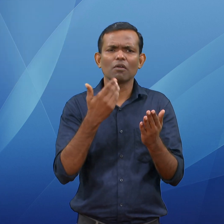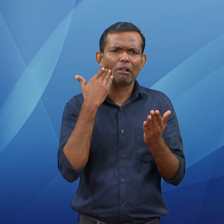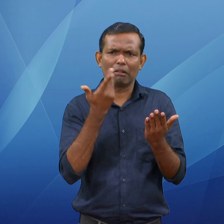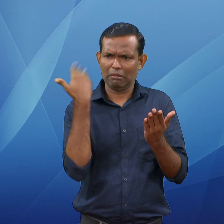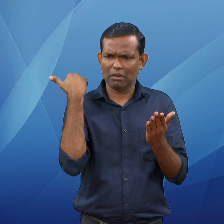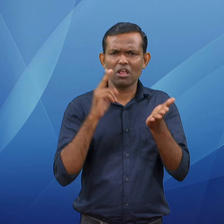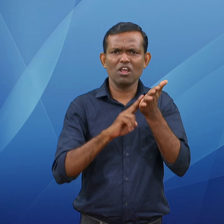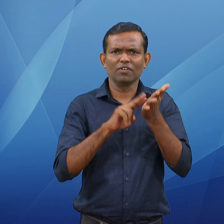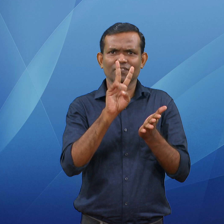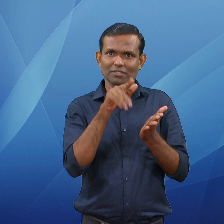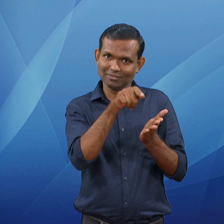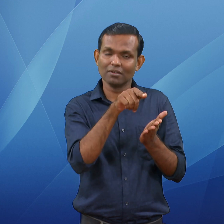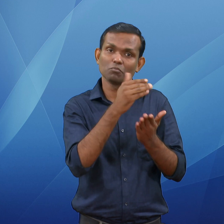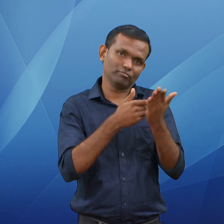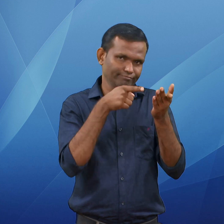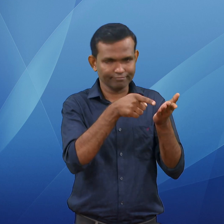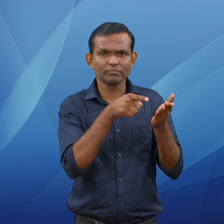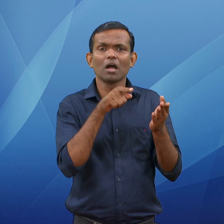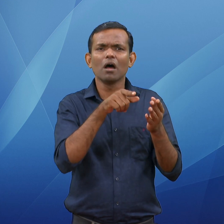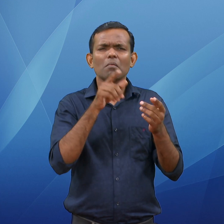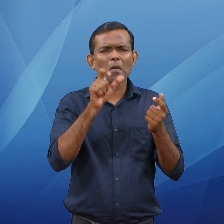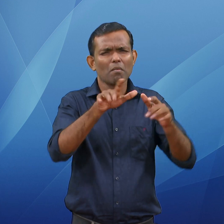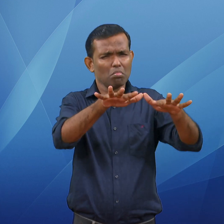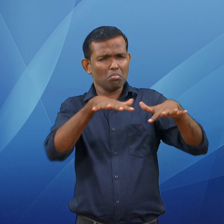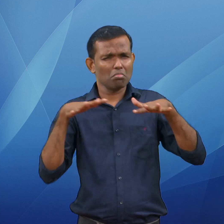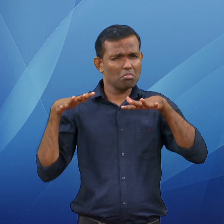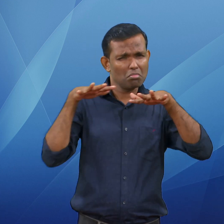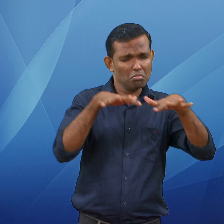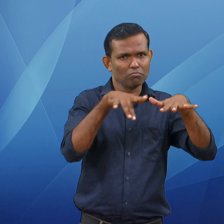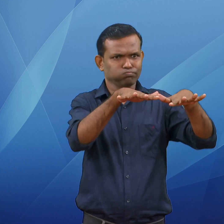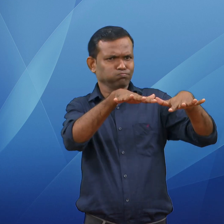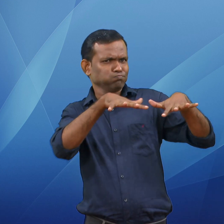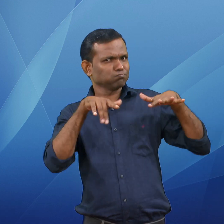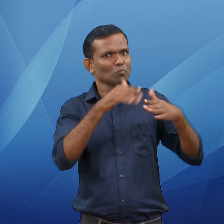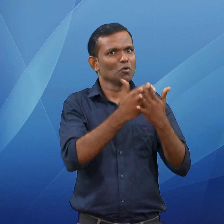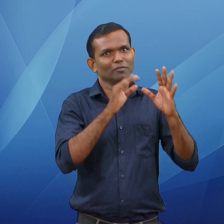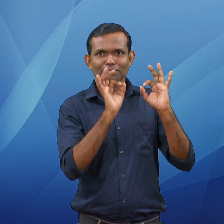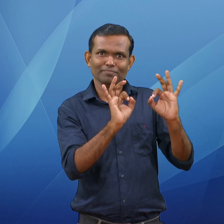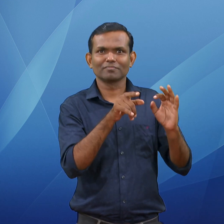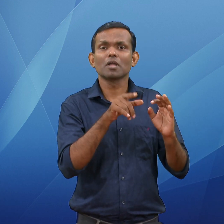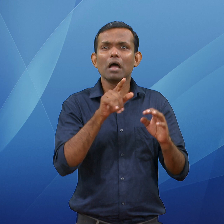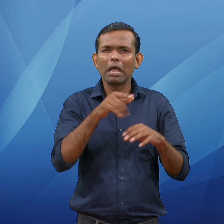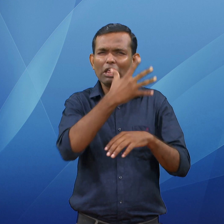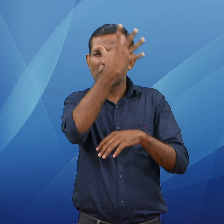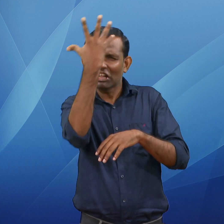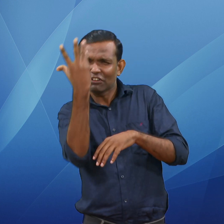occurred at 6 p.m. The students and many others were enjoying a music program. Many of them were sitting inside the